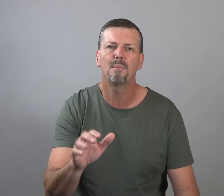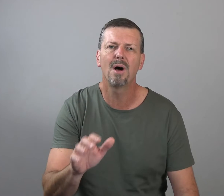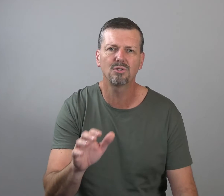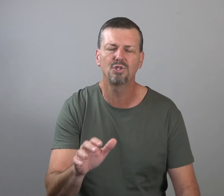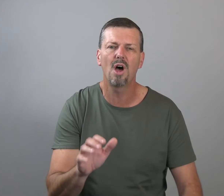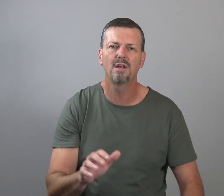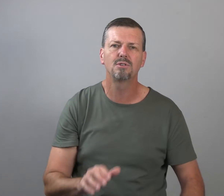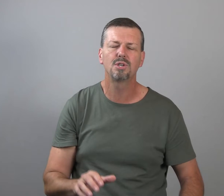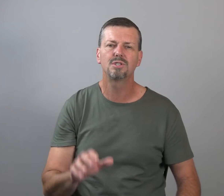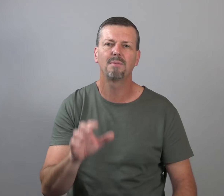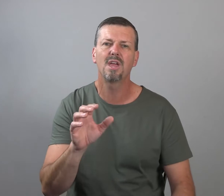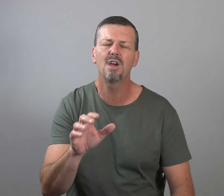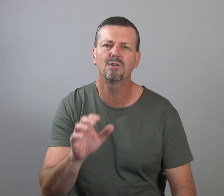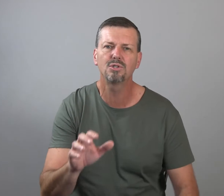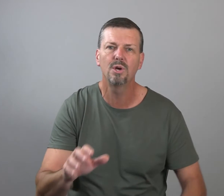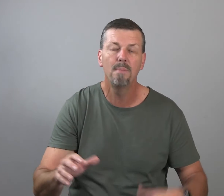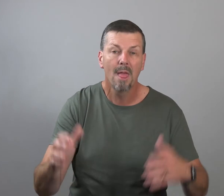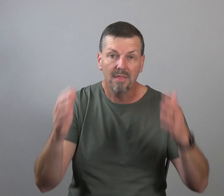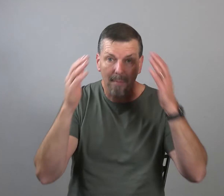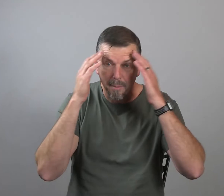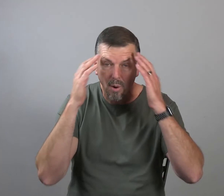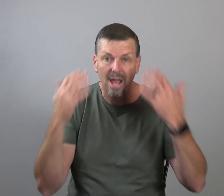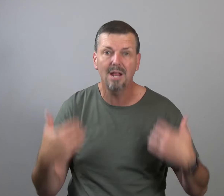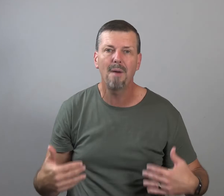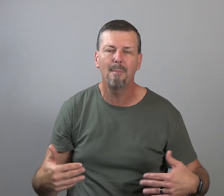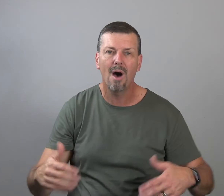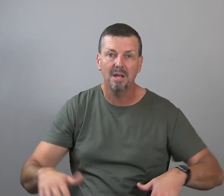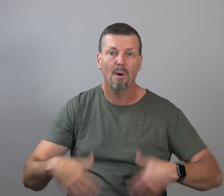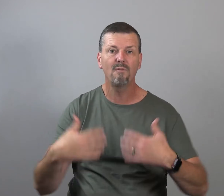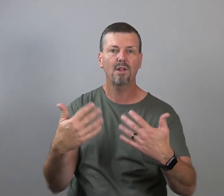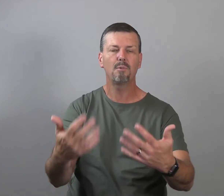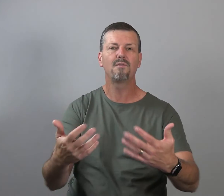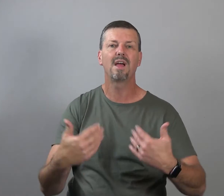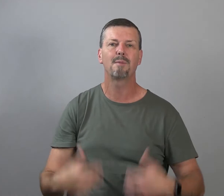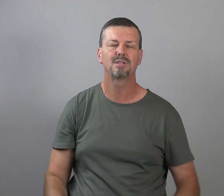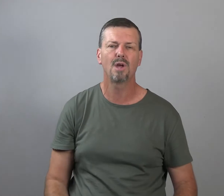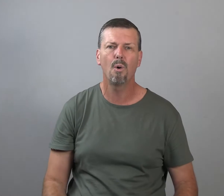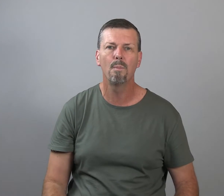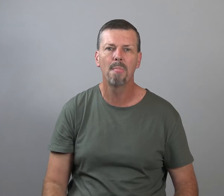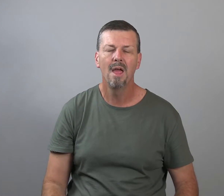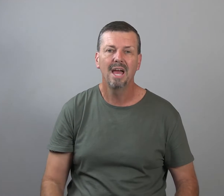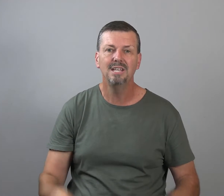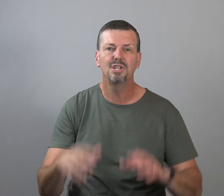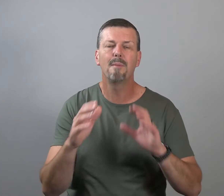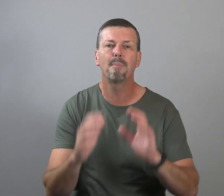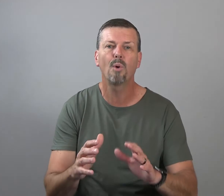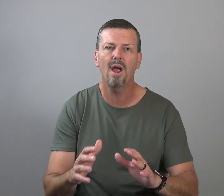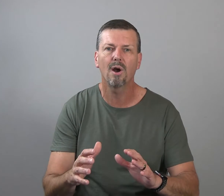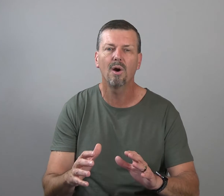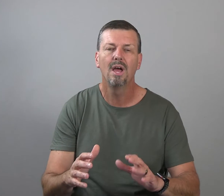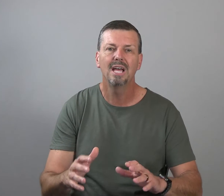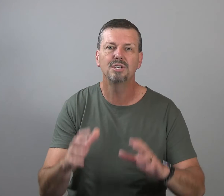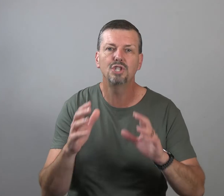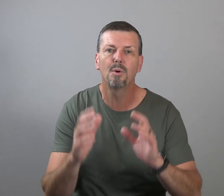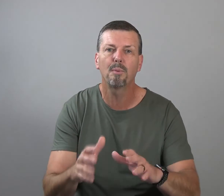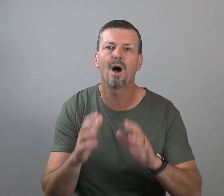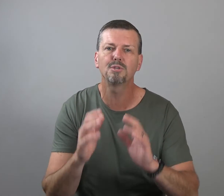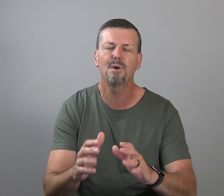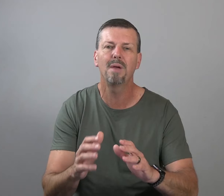The apostle John understood something. He understood that my brain and my body perfectly reflect my soul. And he said, my prayer is that you would prosper and